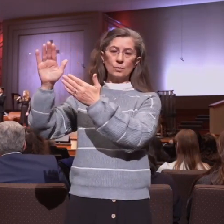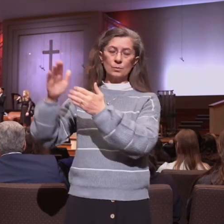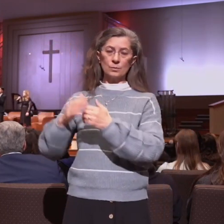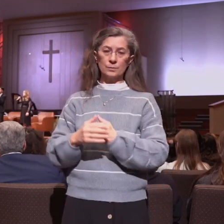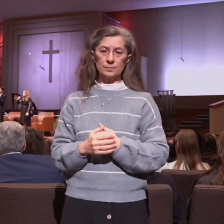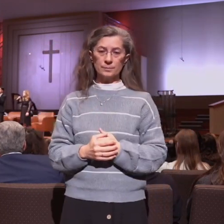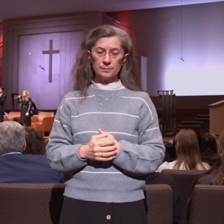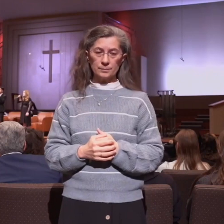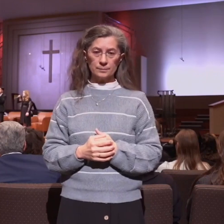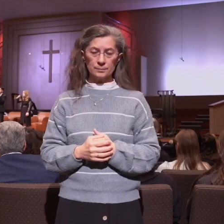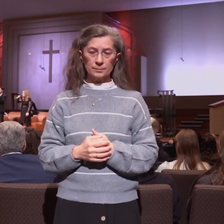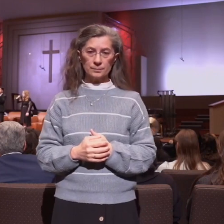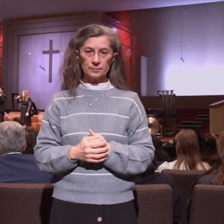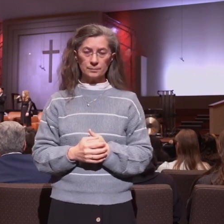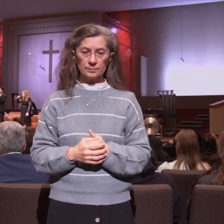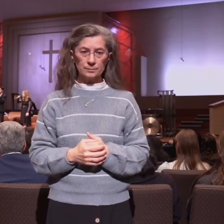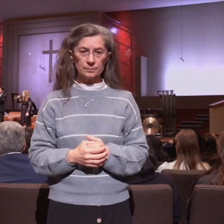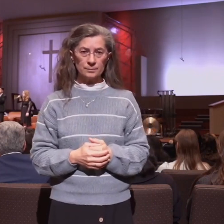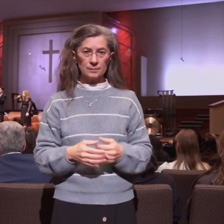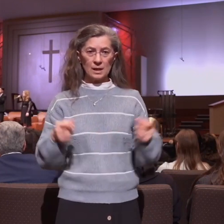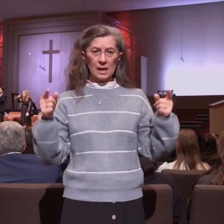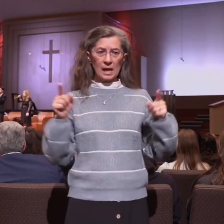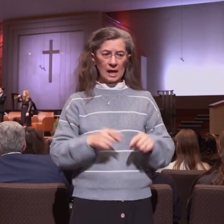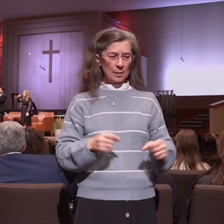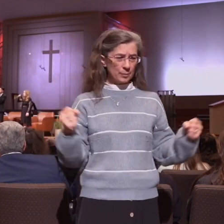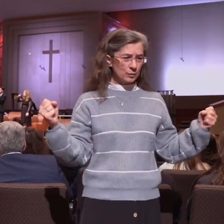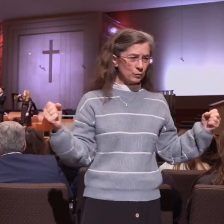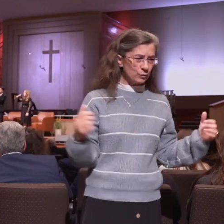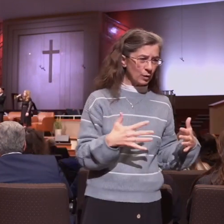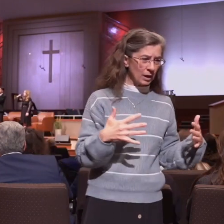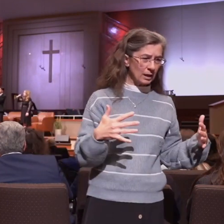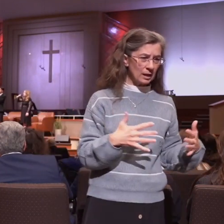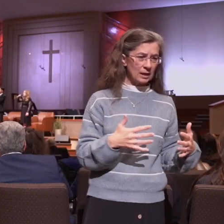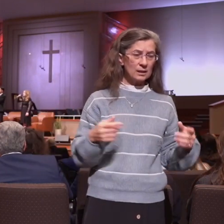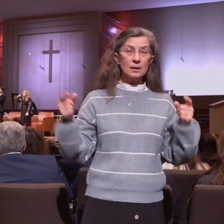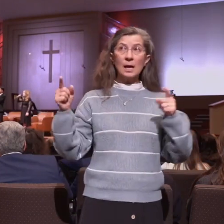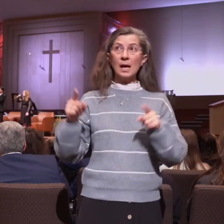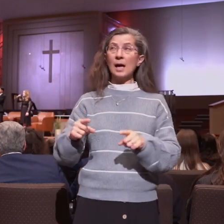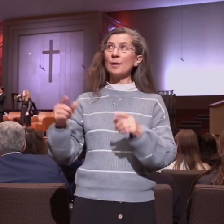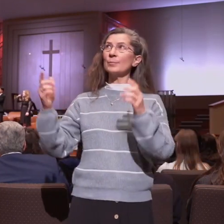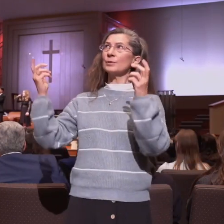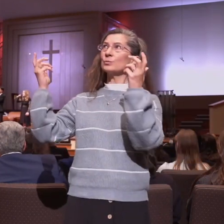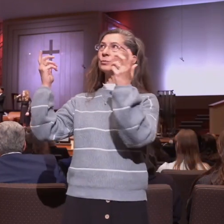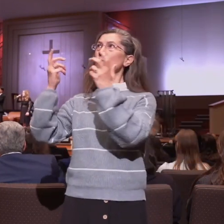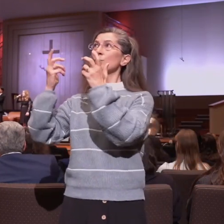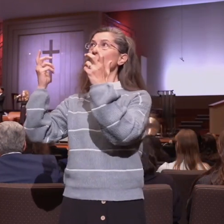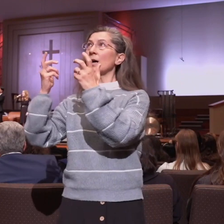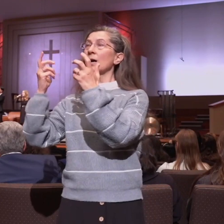When fear meets wonder, we sing your praise.